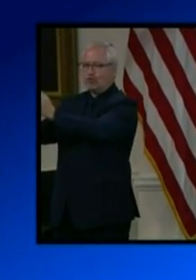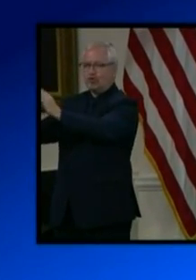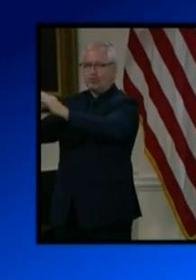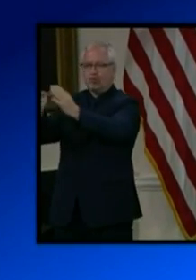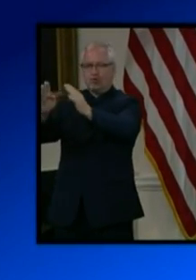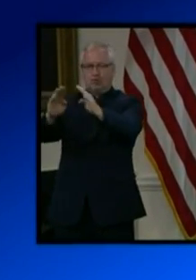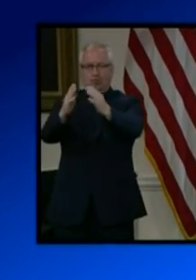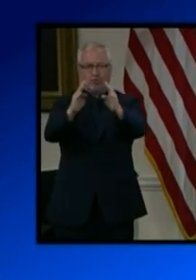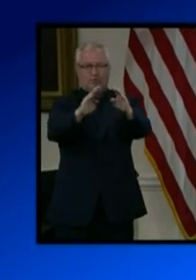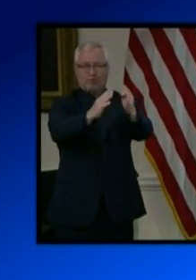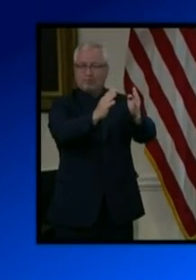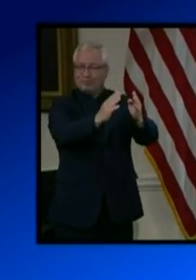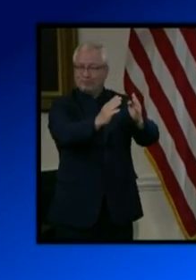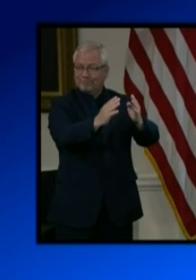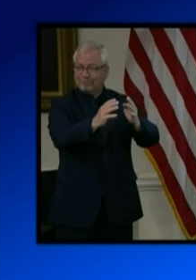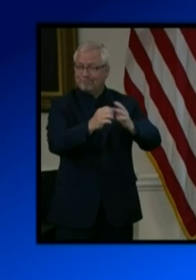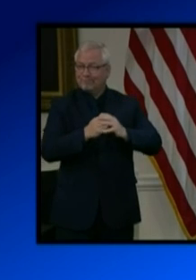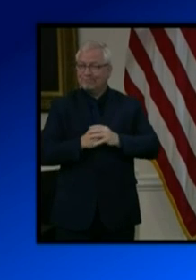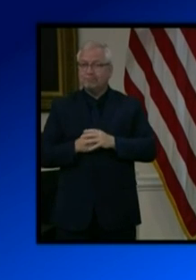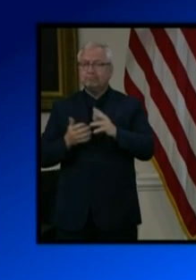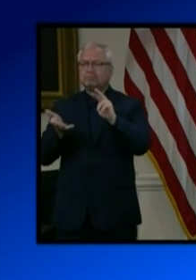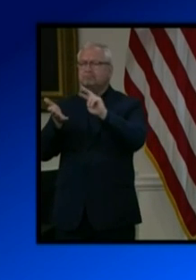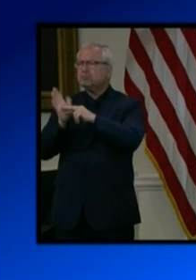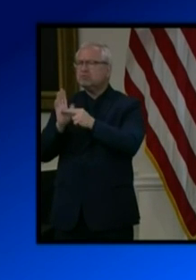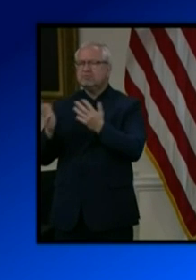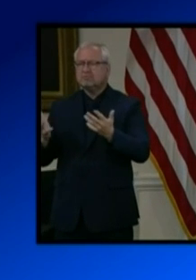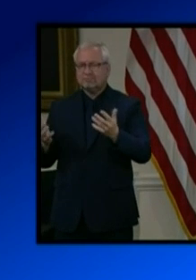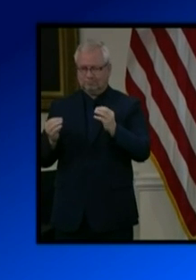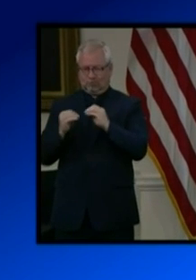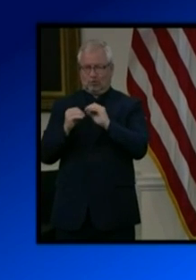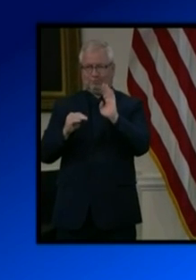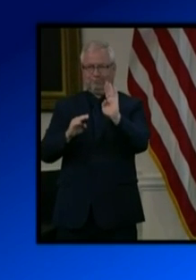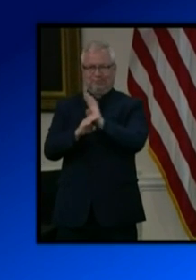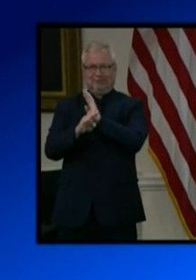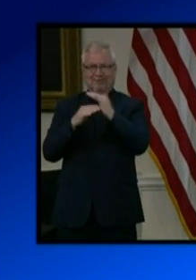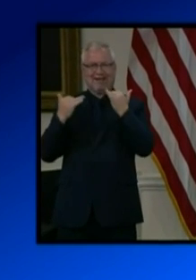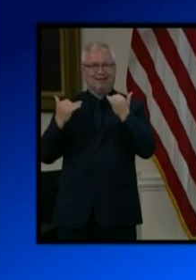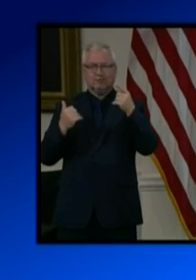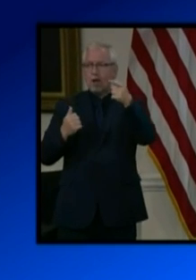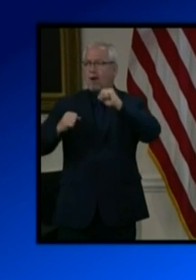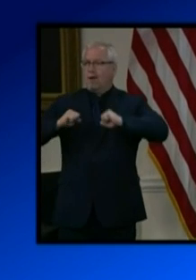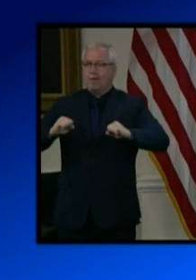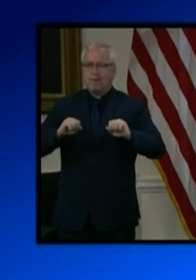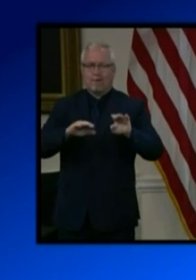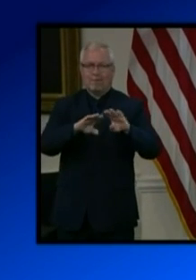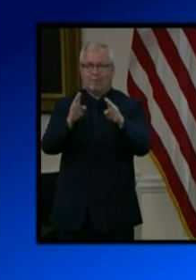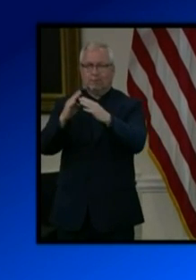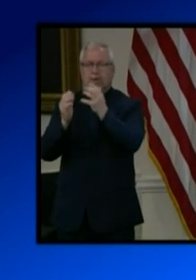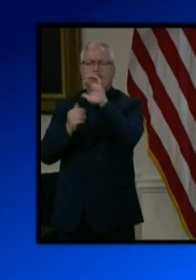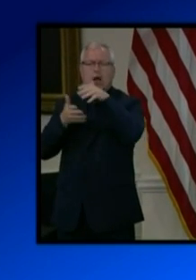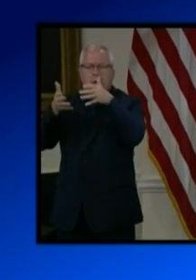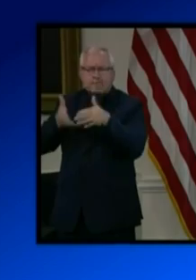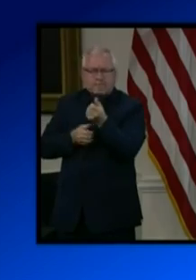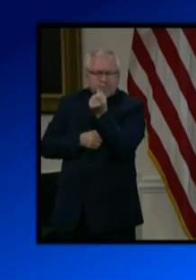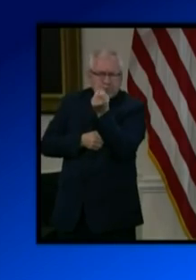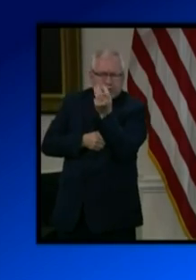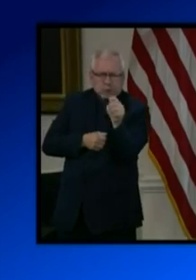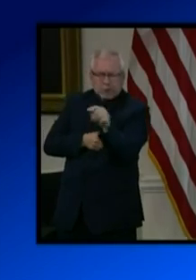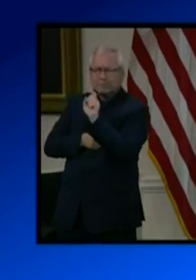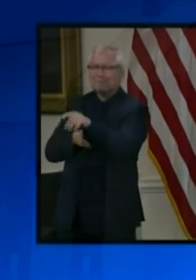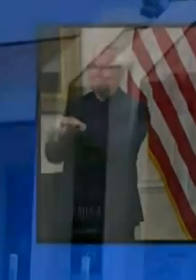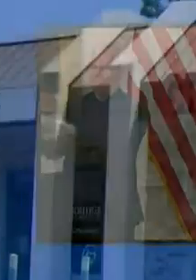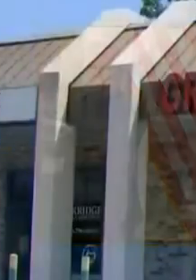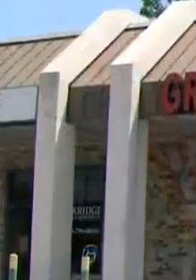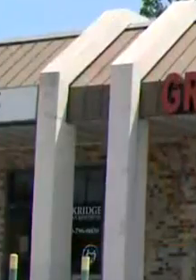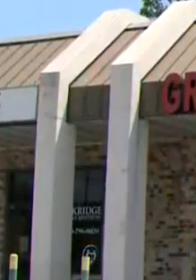OPEN IS NOW MUCH, MUCH LONGER THAN THE LIST OF THOSE FEW, WHICH WILL HAVE TO REMAIN CLOSED A LITTLE